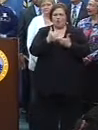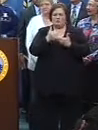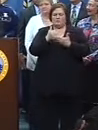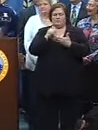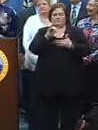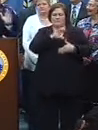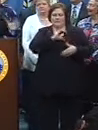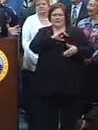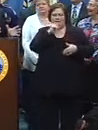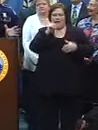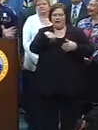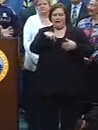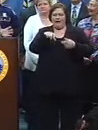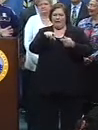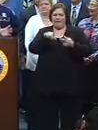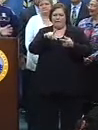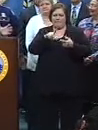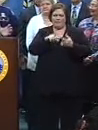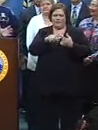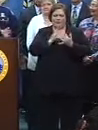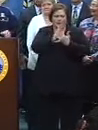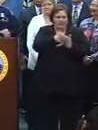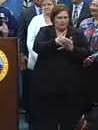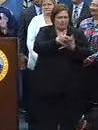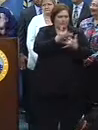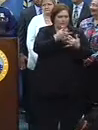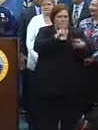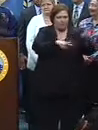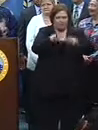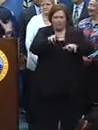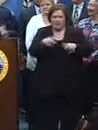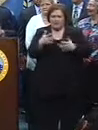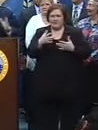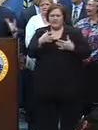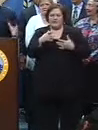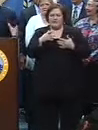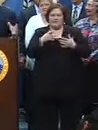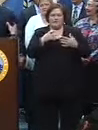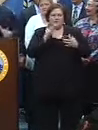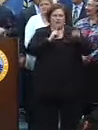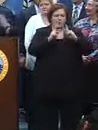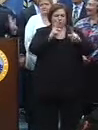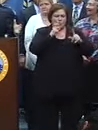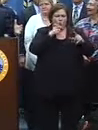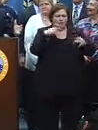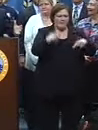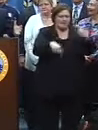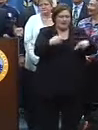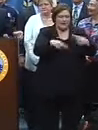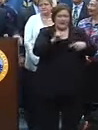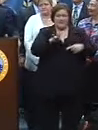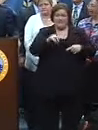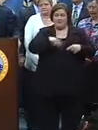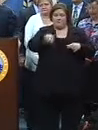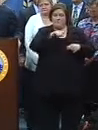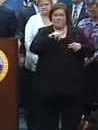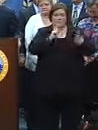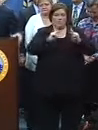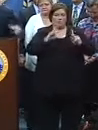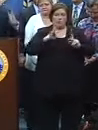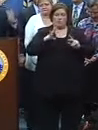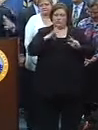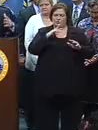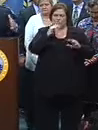a police officer that otherwise needs his eyes on who's got a gun away from settling disputes between people that common courtesy should normally settle.